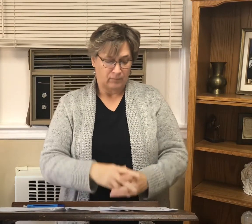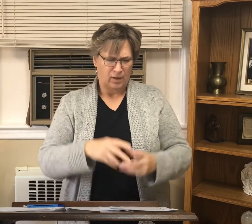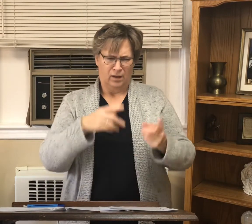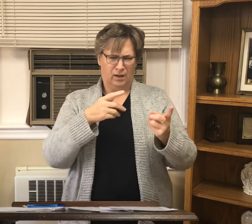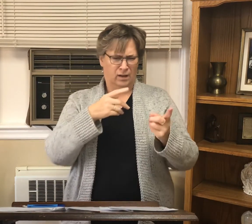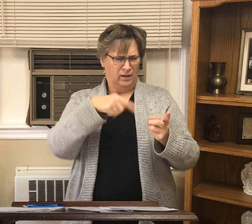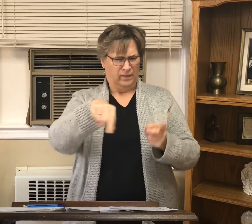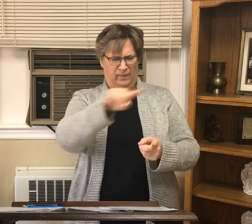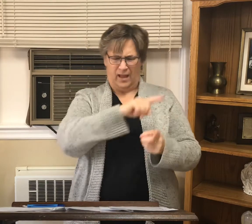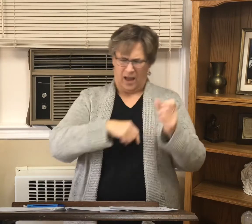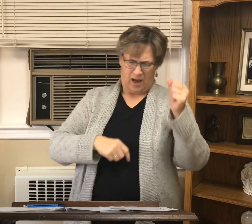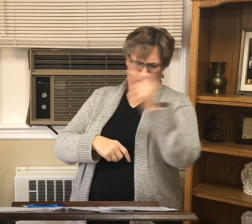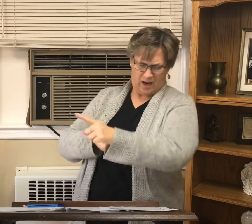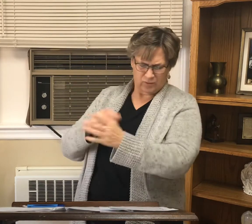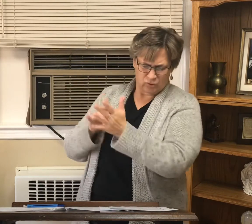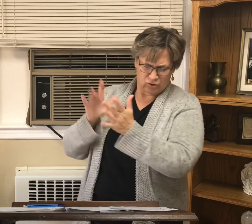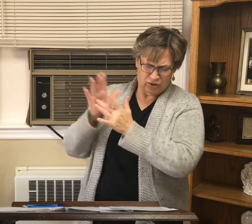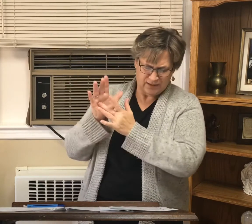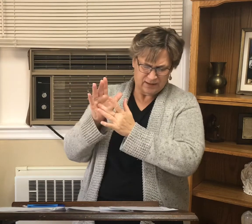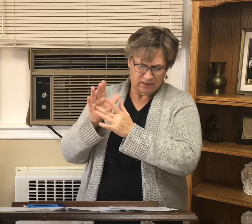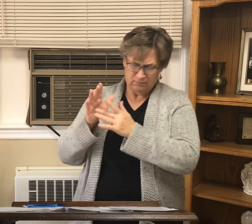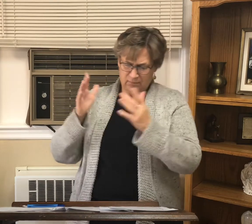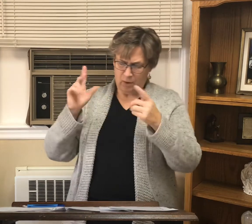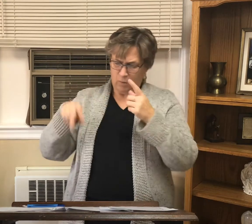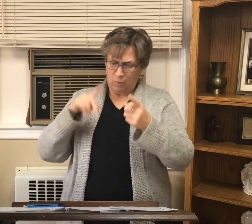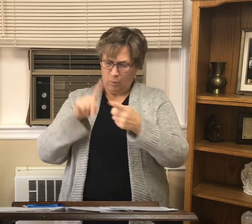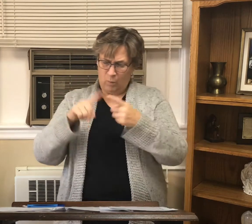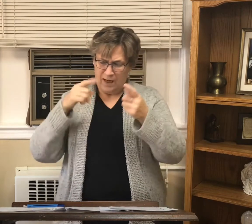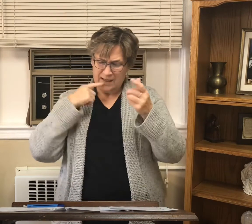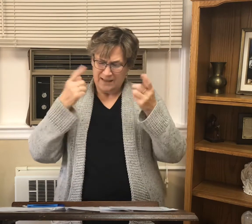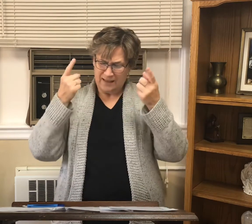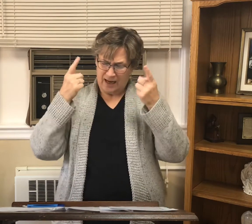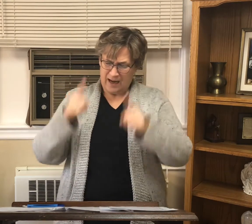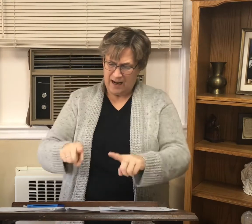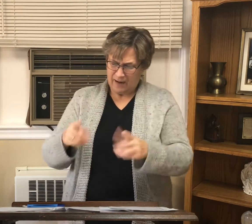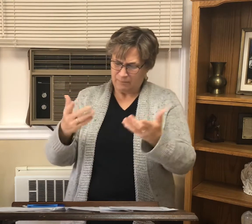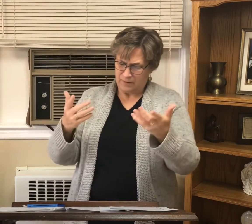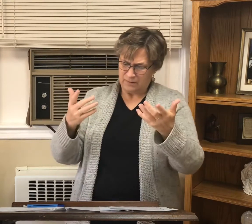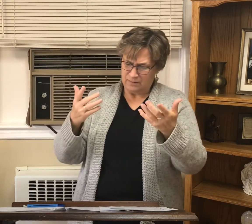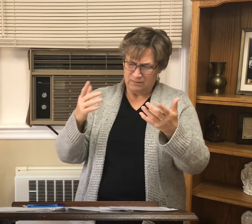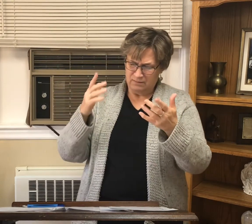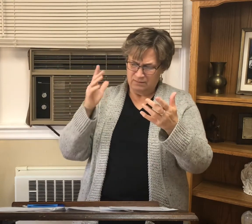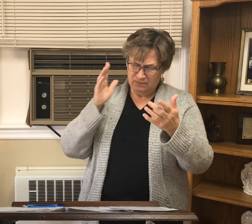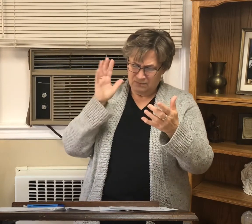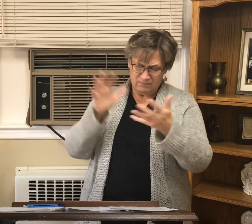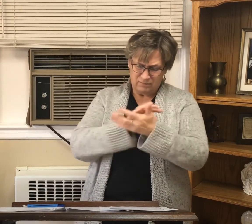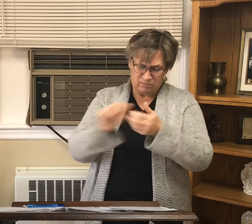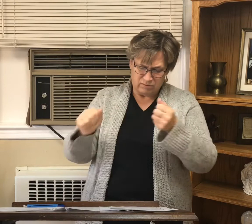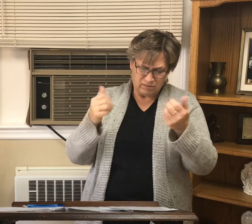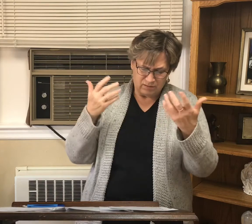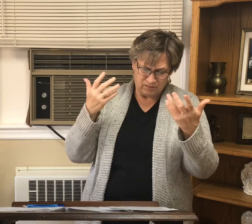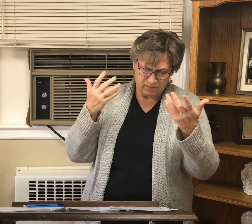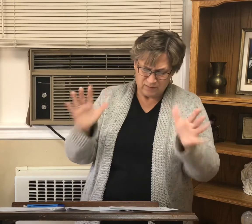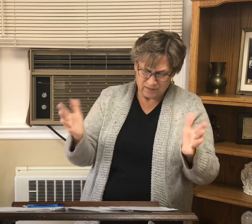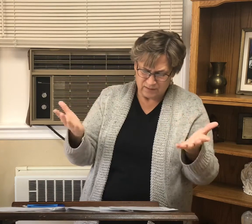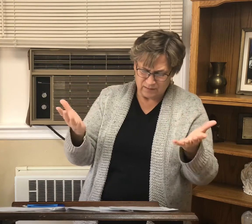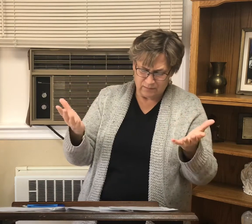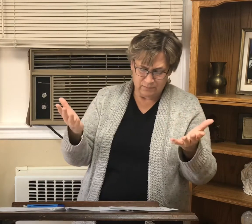then they asked him teacher when will this happen and what sign will there be when all these